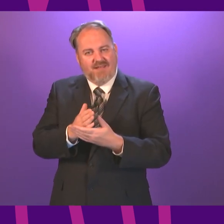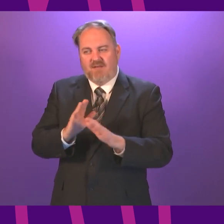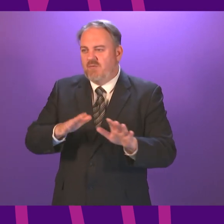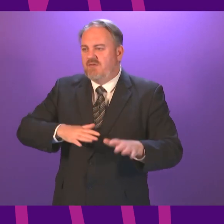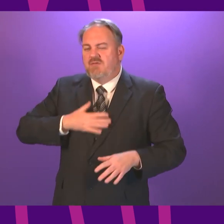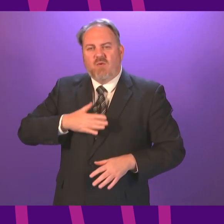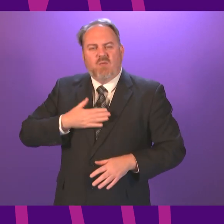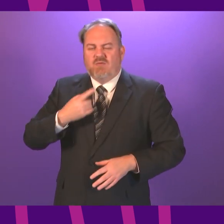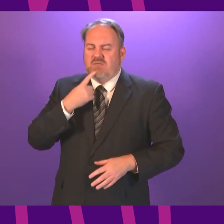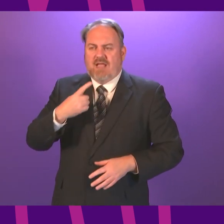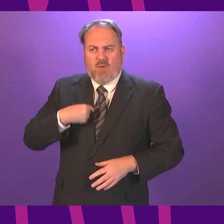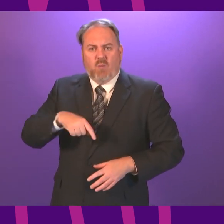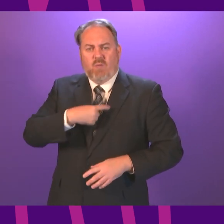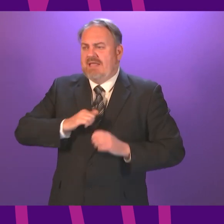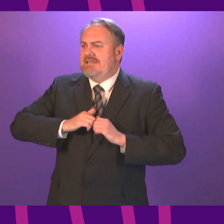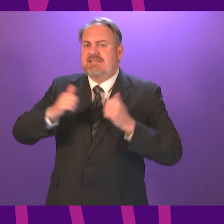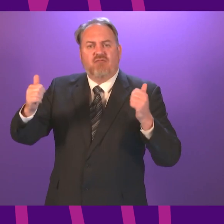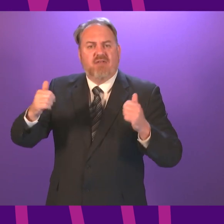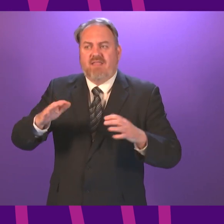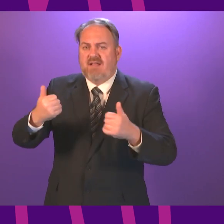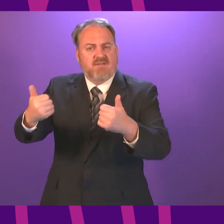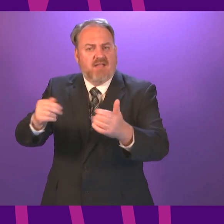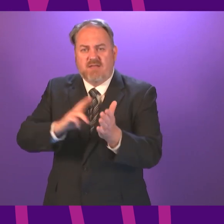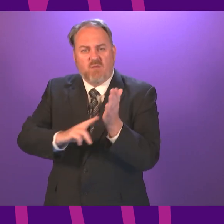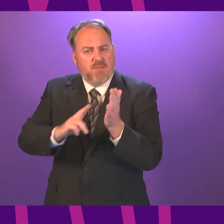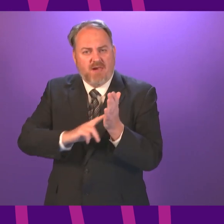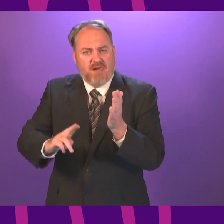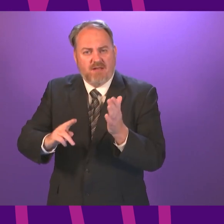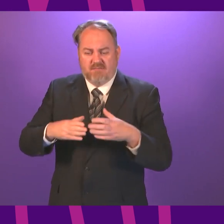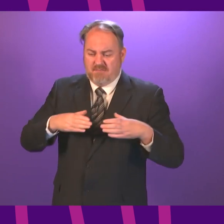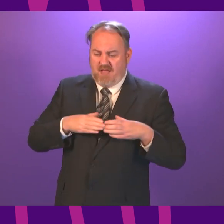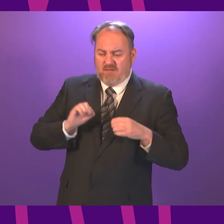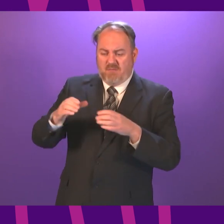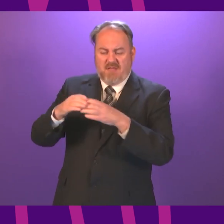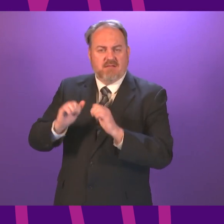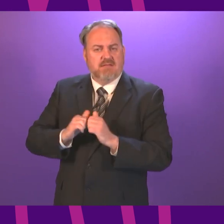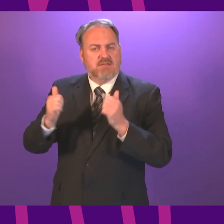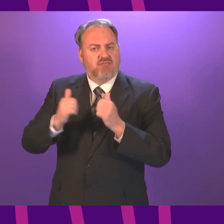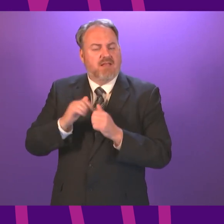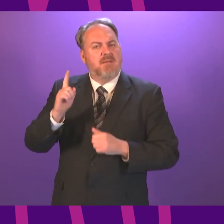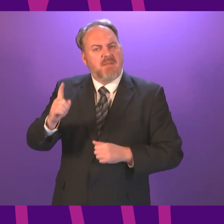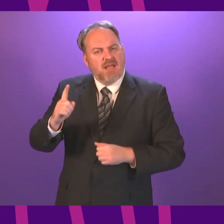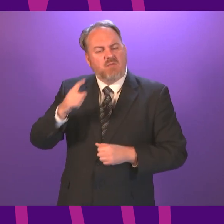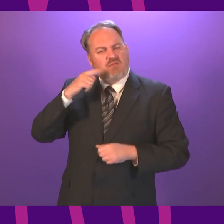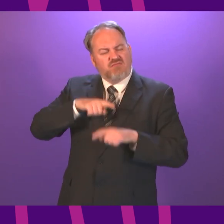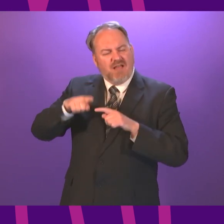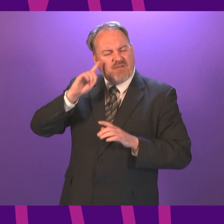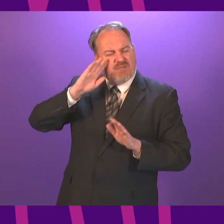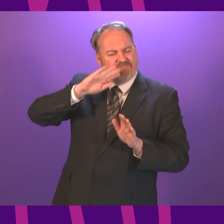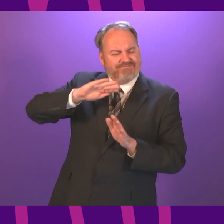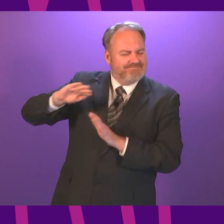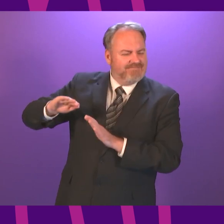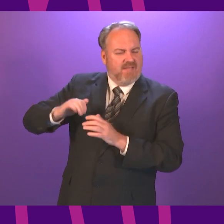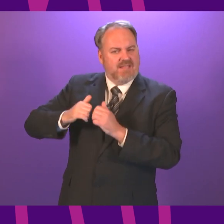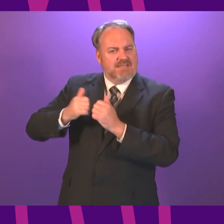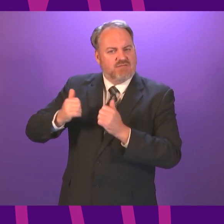that we don't have differences of opinion we live in a democracy but be prepared to rise above those differences to work together in the common good I think I've made